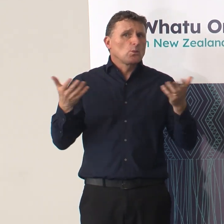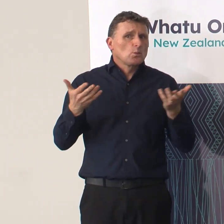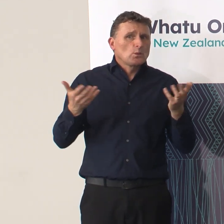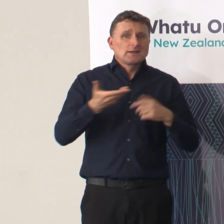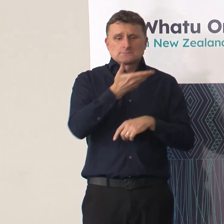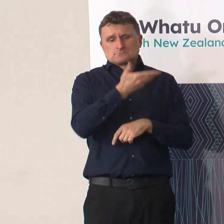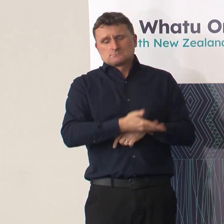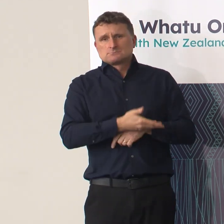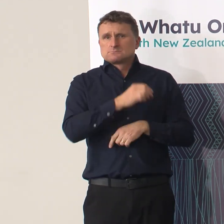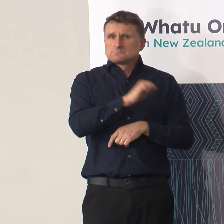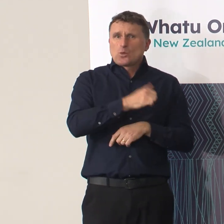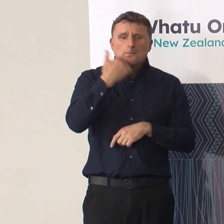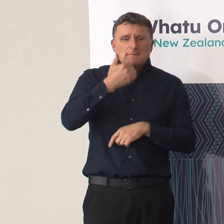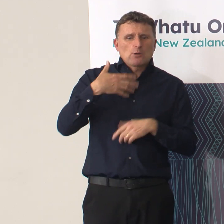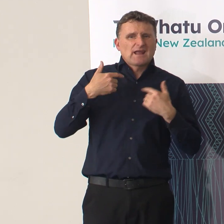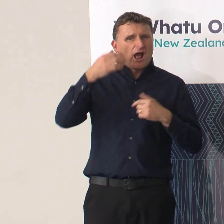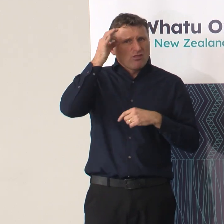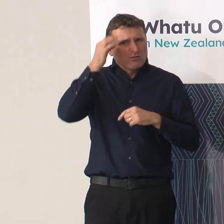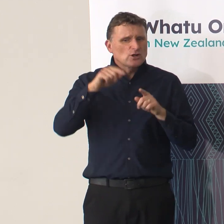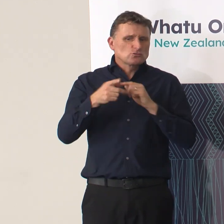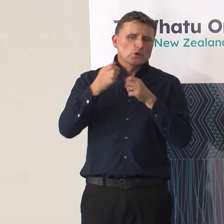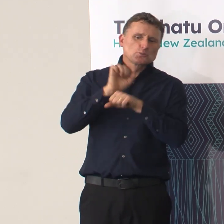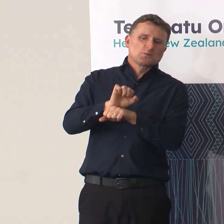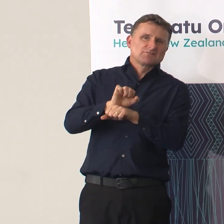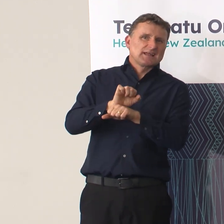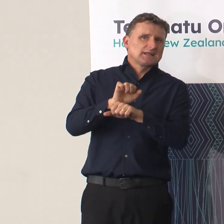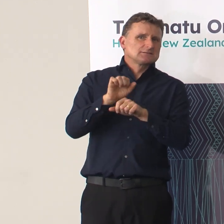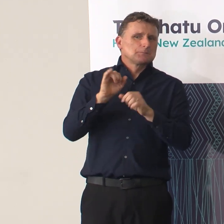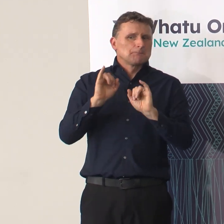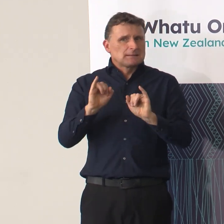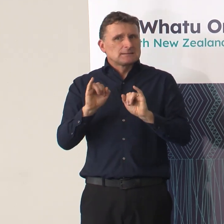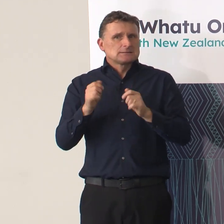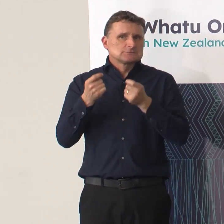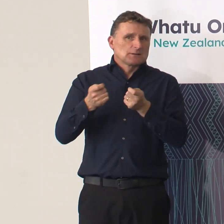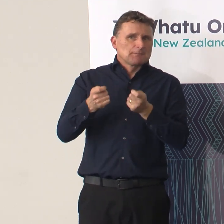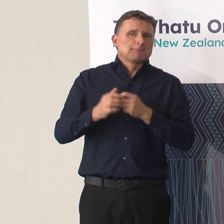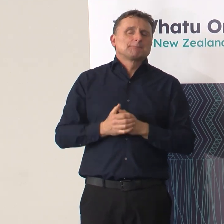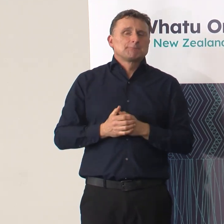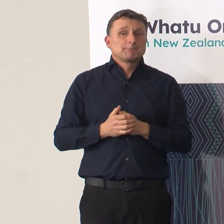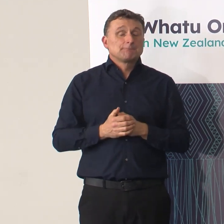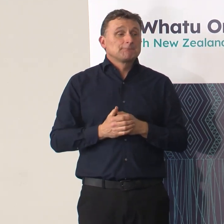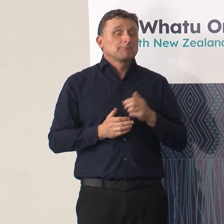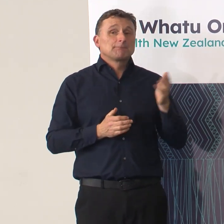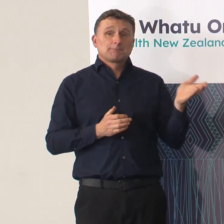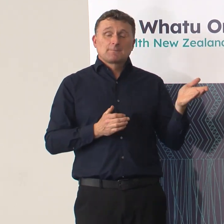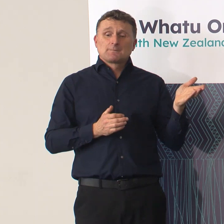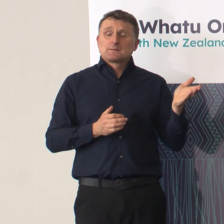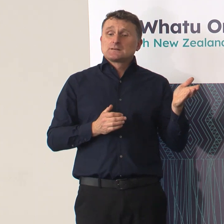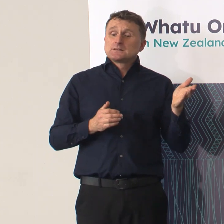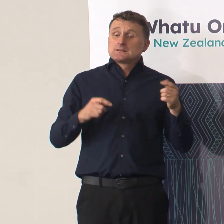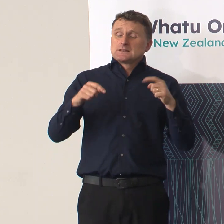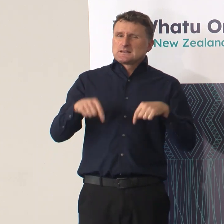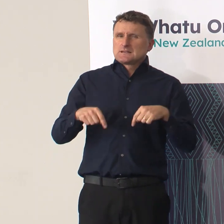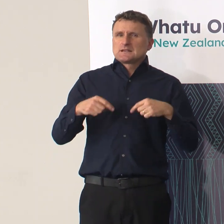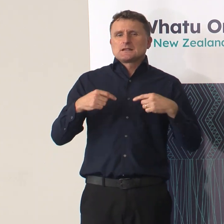trying to prevent things like that? So this is where the importance of partnership between the organisations, all three of our organisations, is